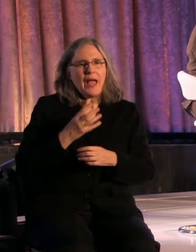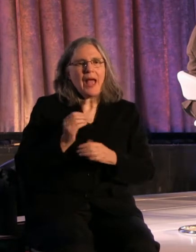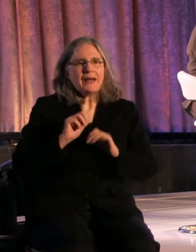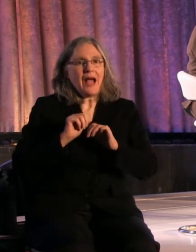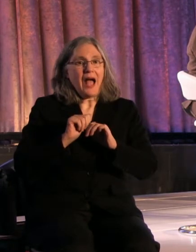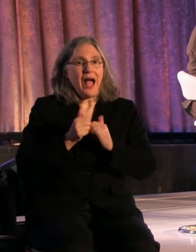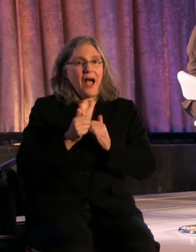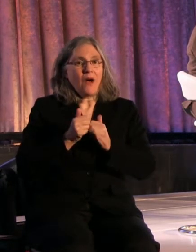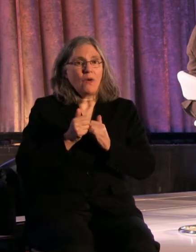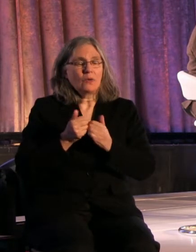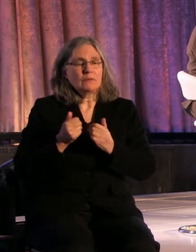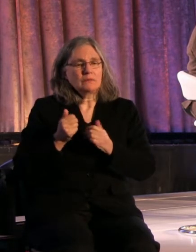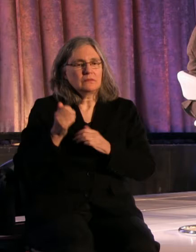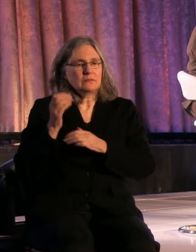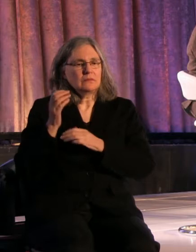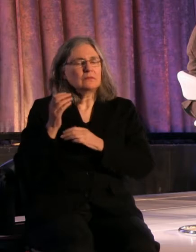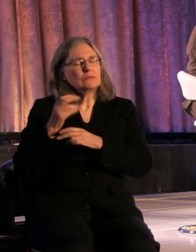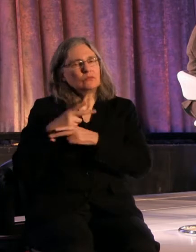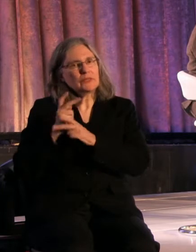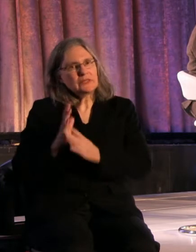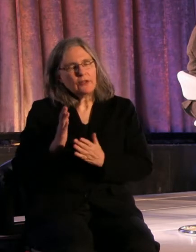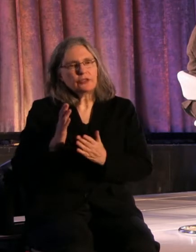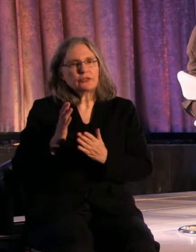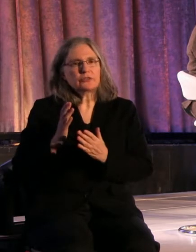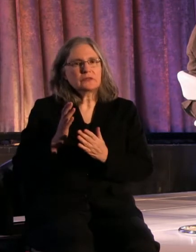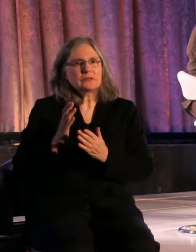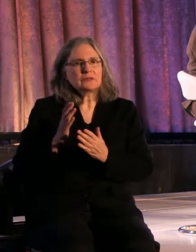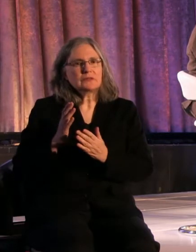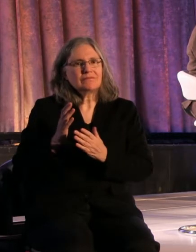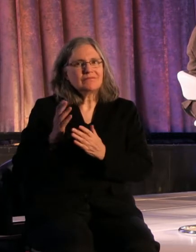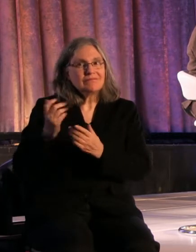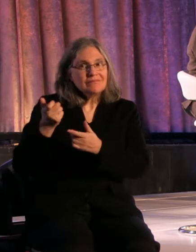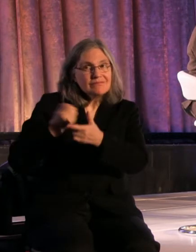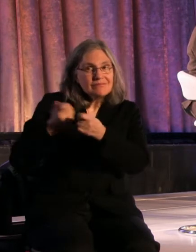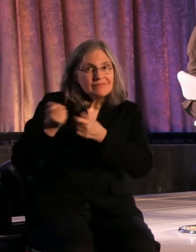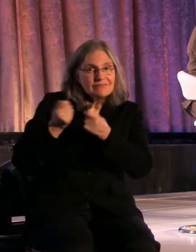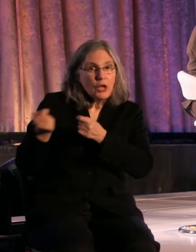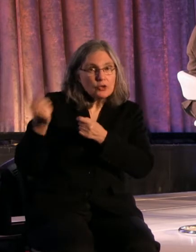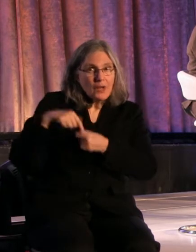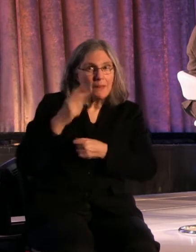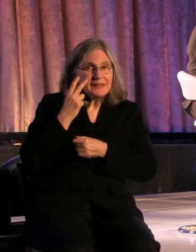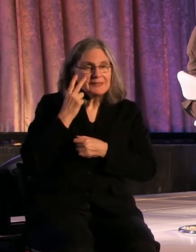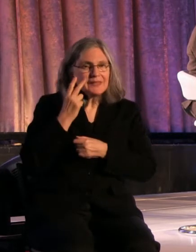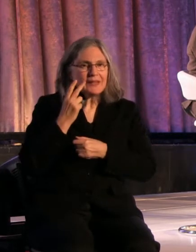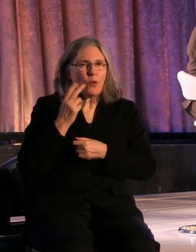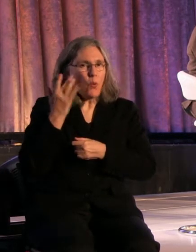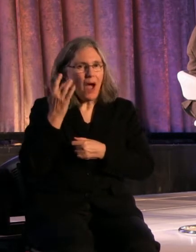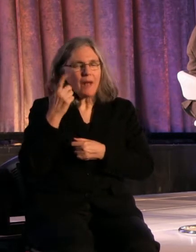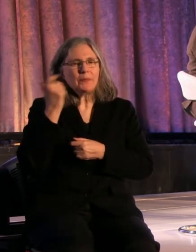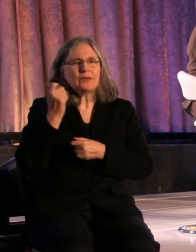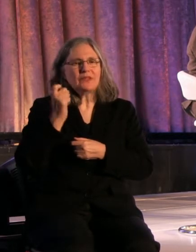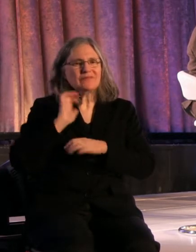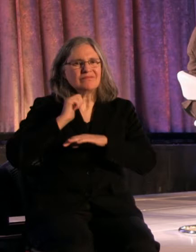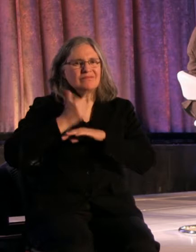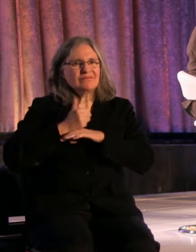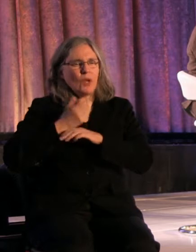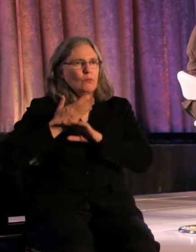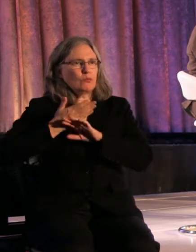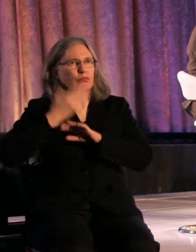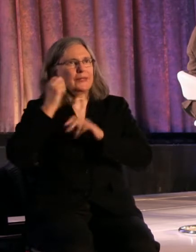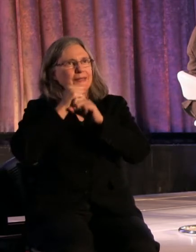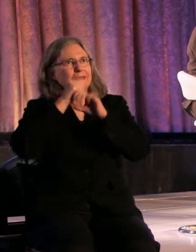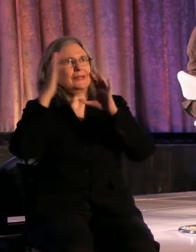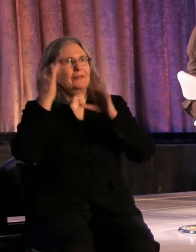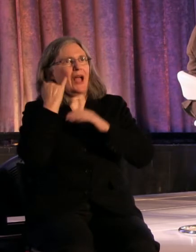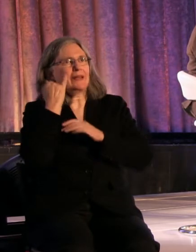presenters to even come and take a look at it. When there's such a preconceived notion of what it, what it is, even though